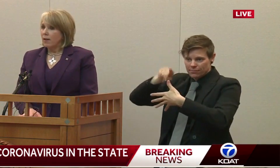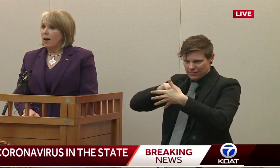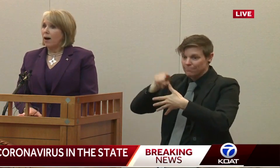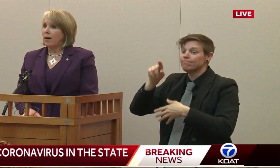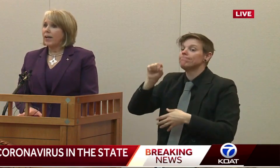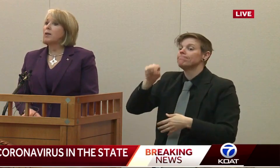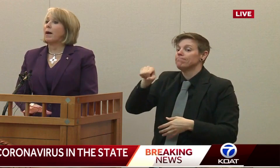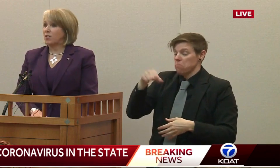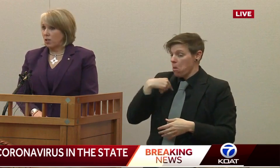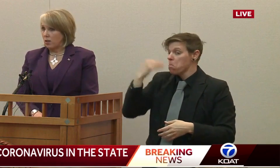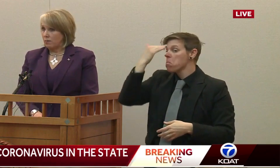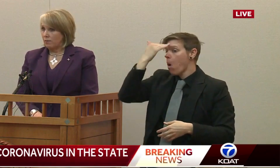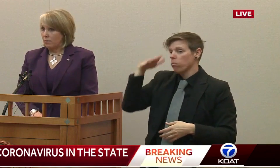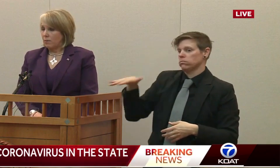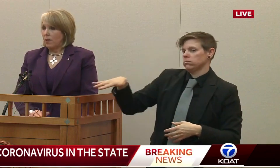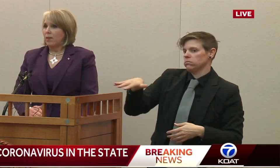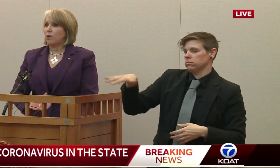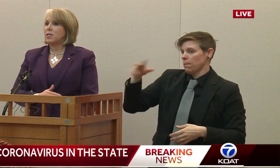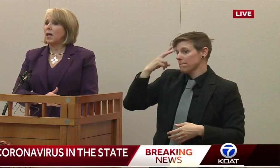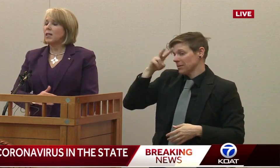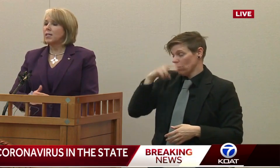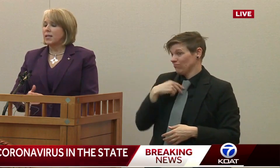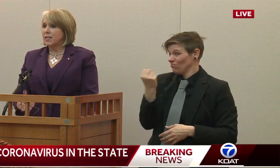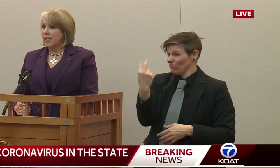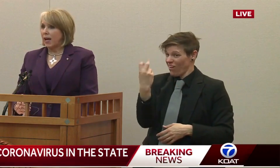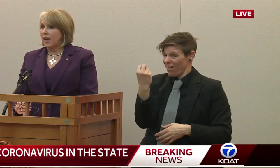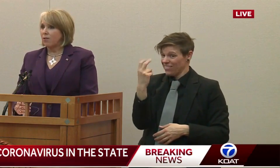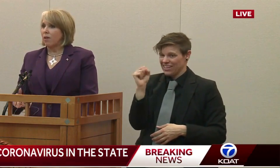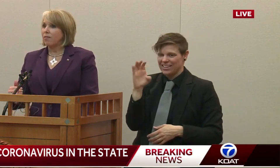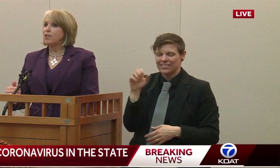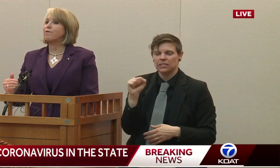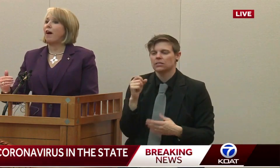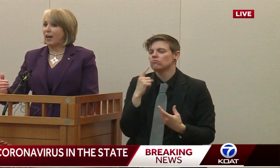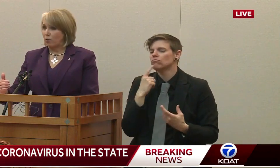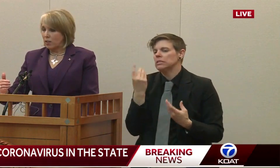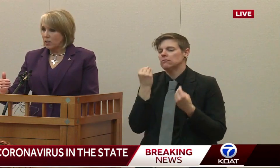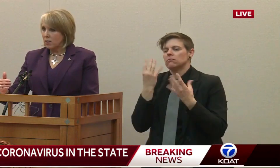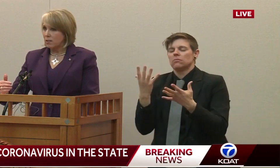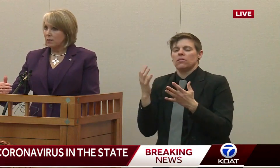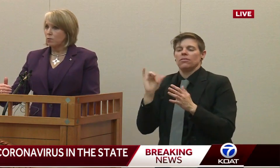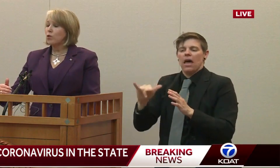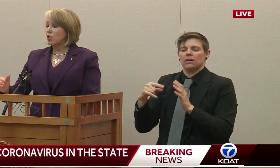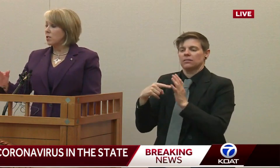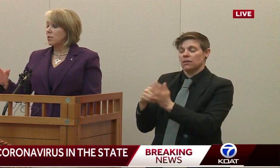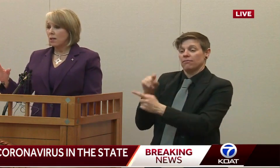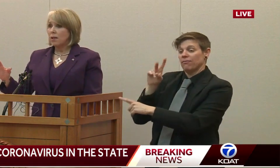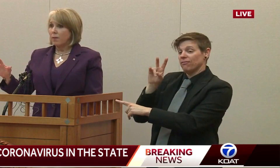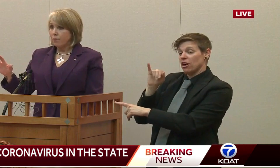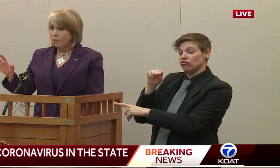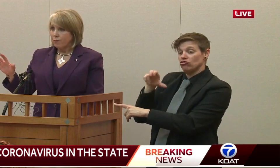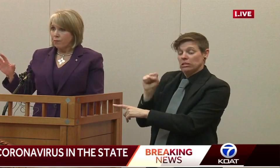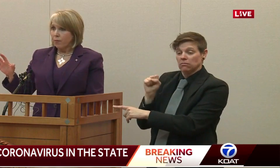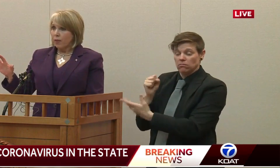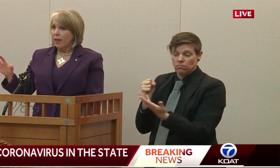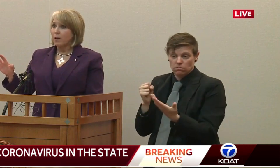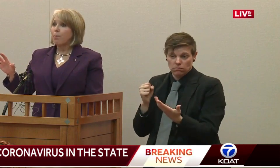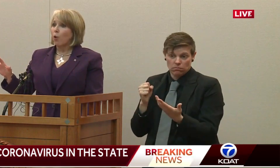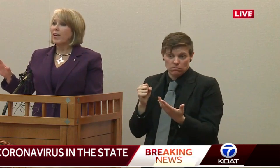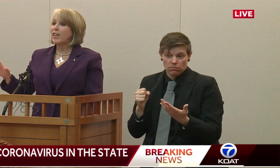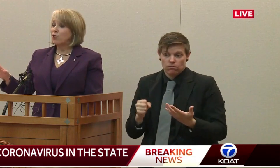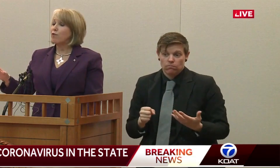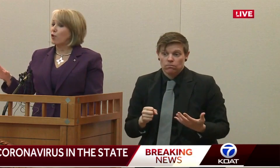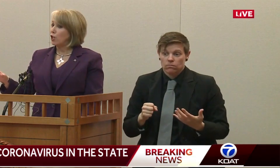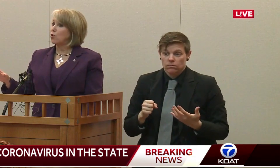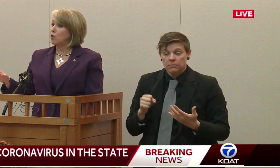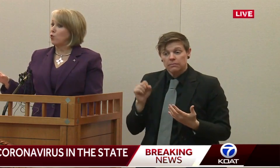of in Mexico. There is nothing to indicate that this virus, which is an